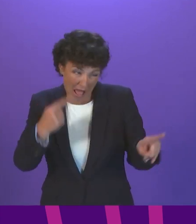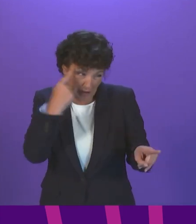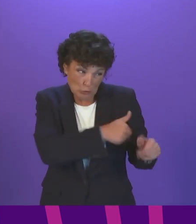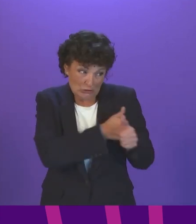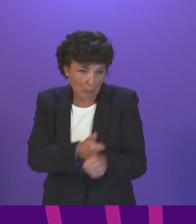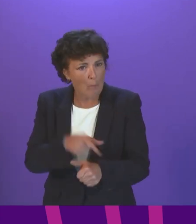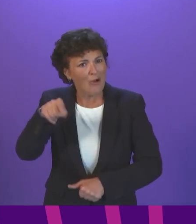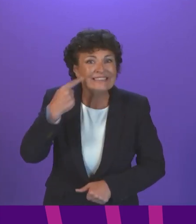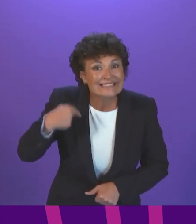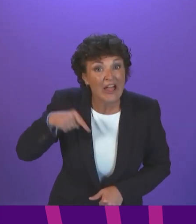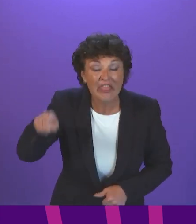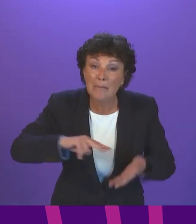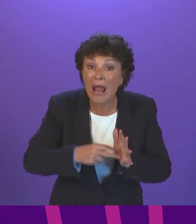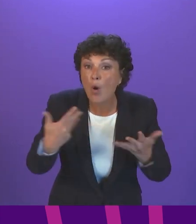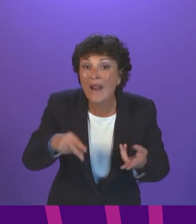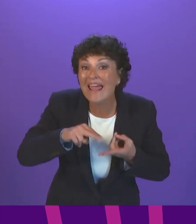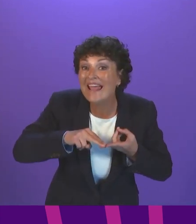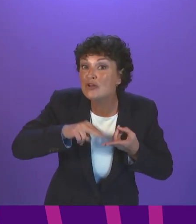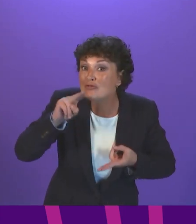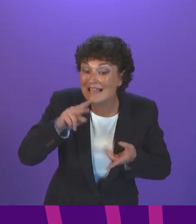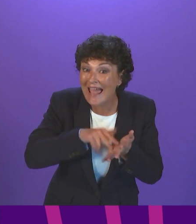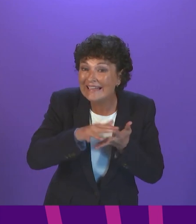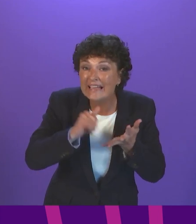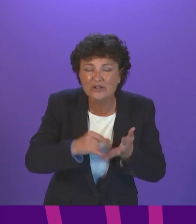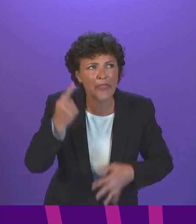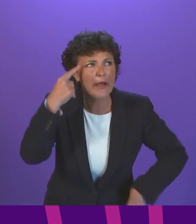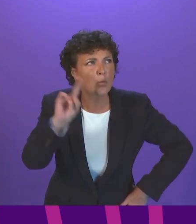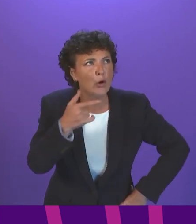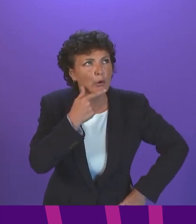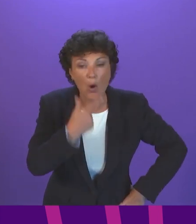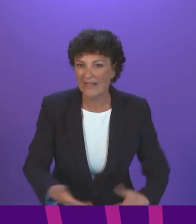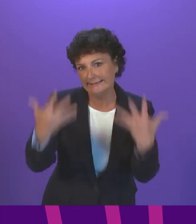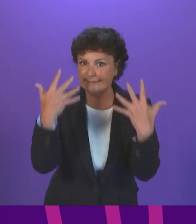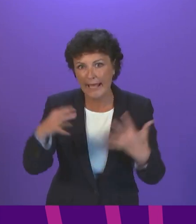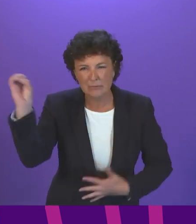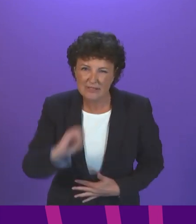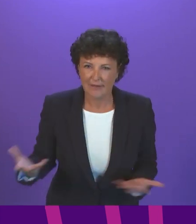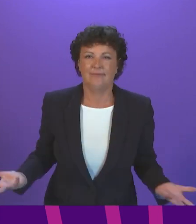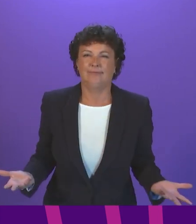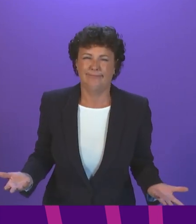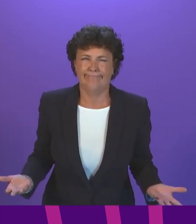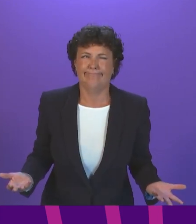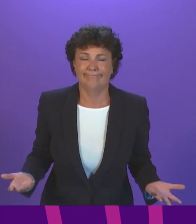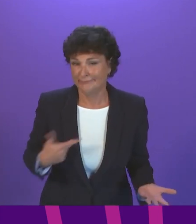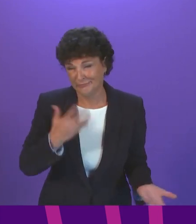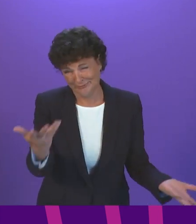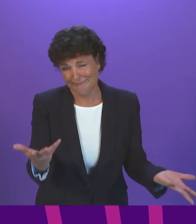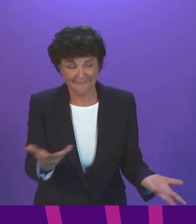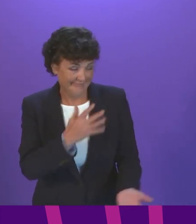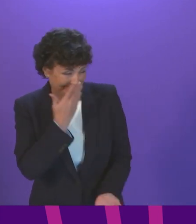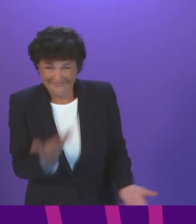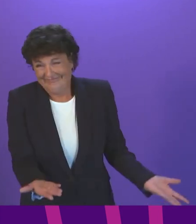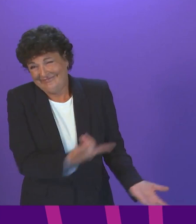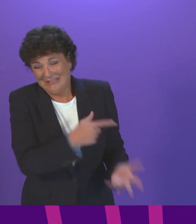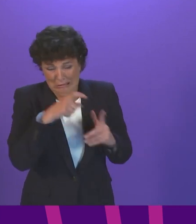because that plan was to increase NHS capacity by, guess what, 10%. So, again, we have Douglas